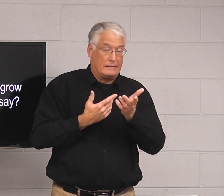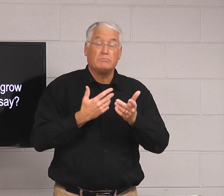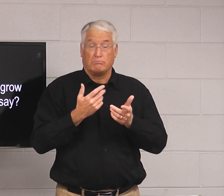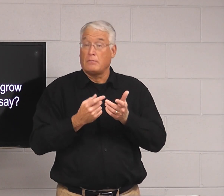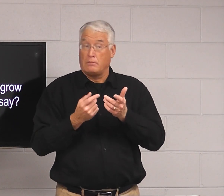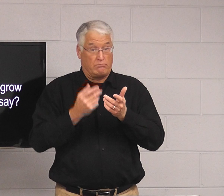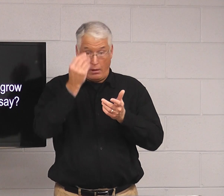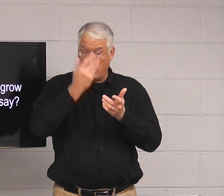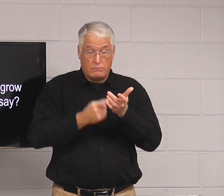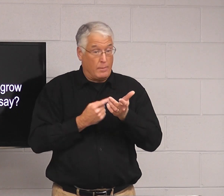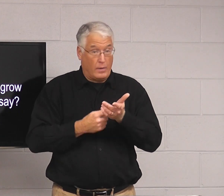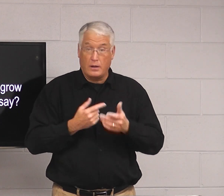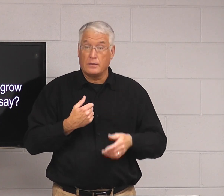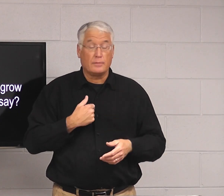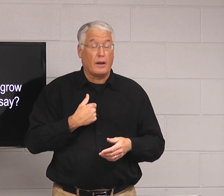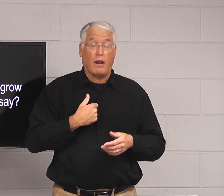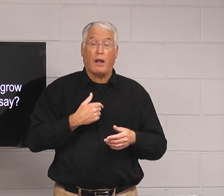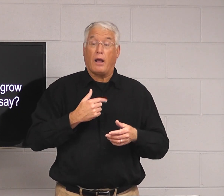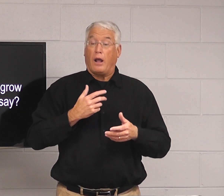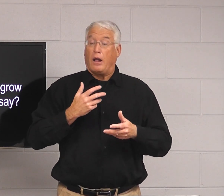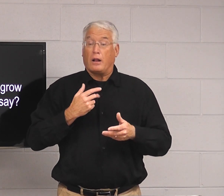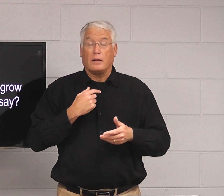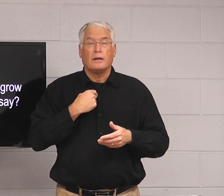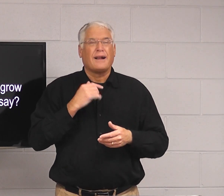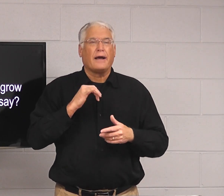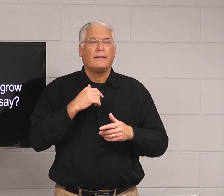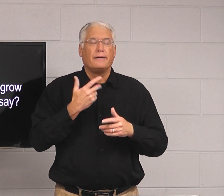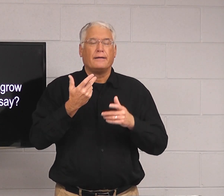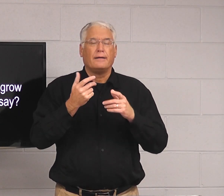So if like what you said, yes, I'll let you know that sometimes